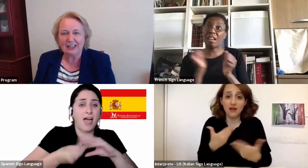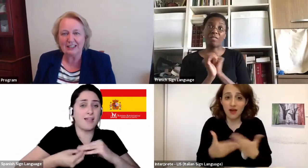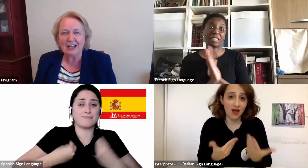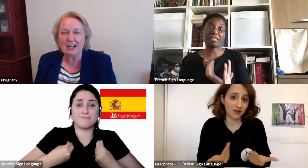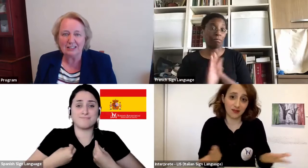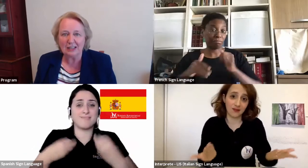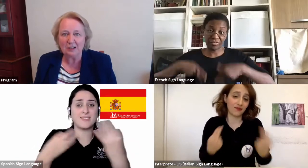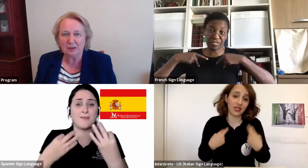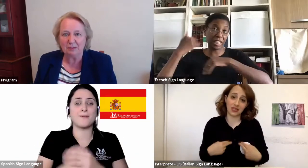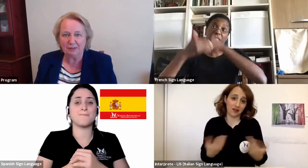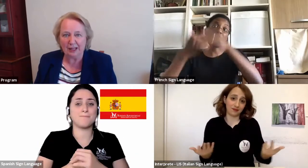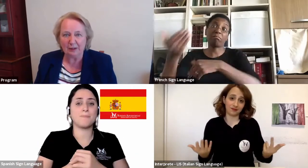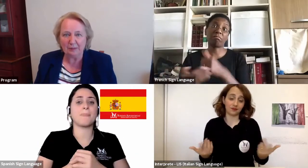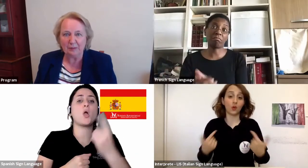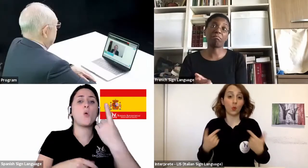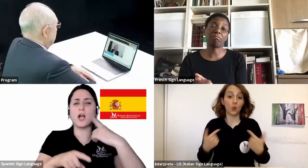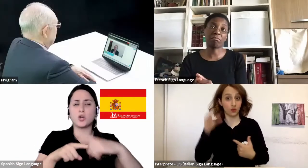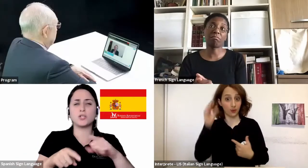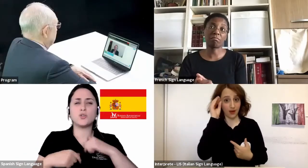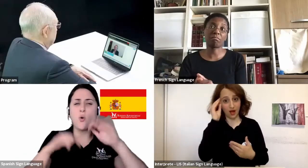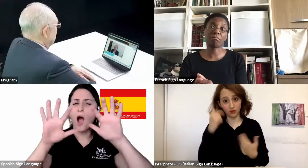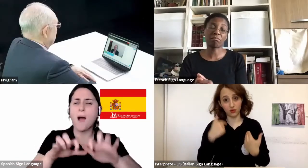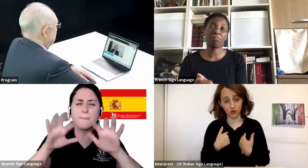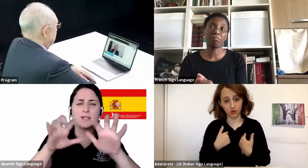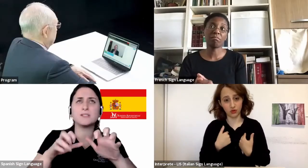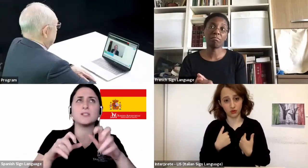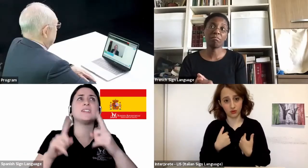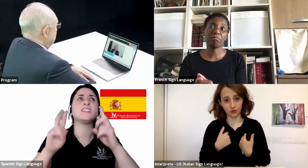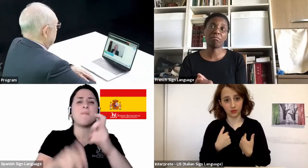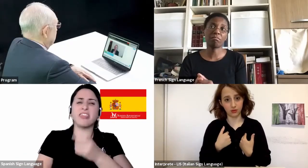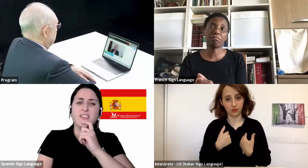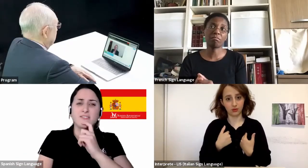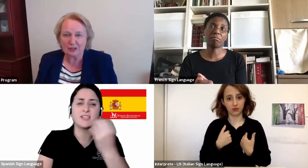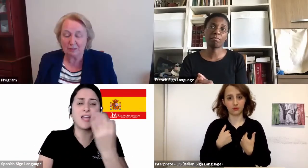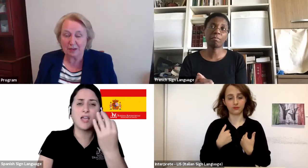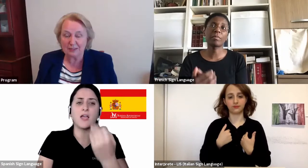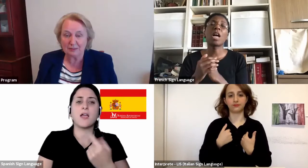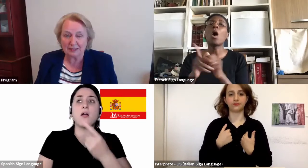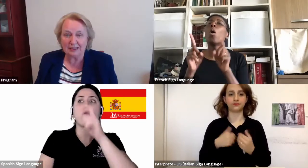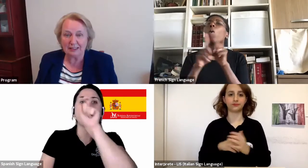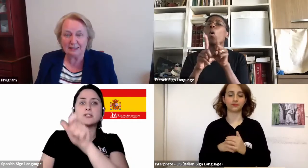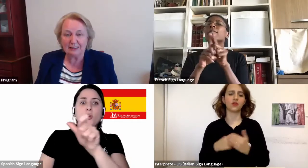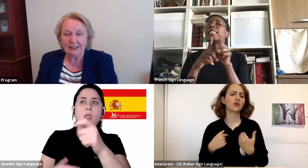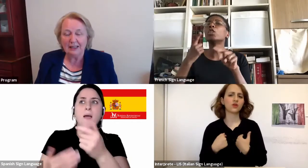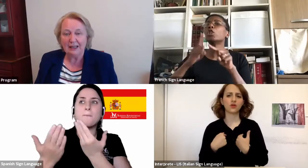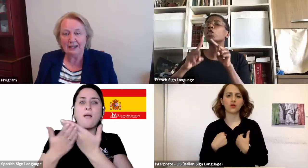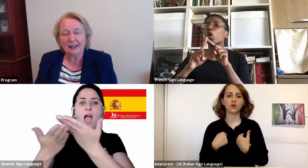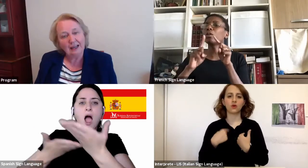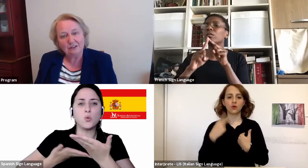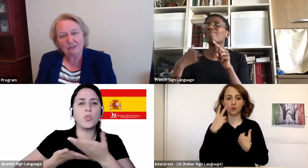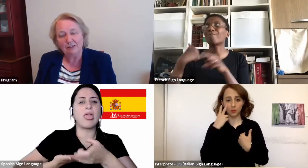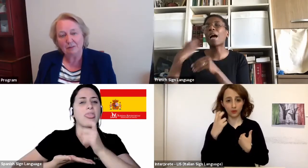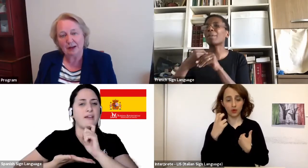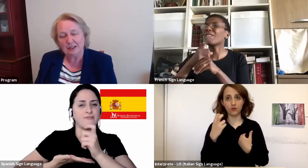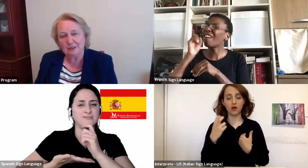is asking other people for help. I was in Cyprus on a business trip and my husband died and